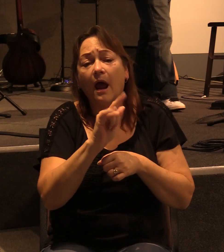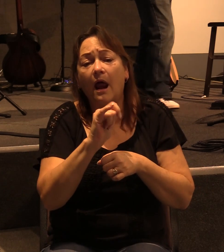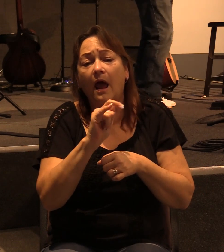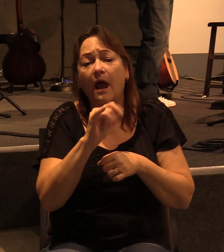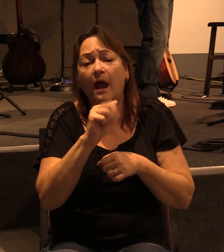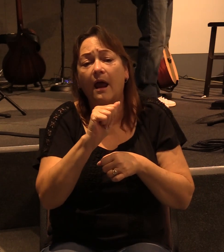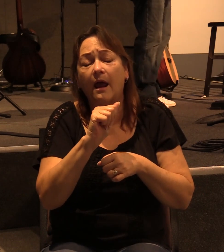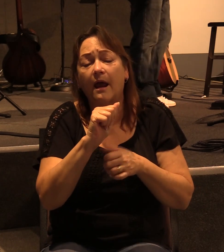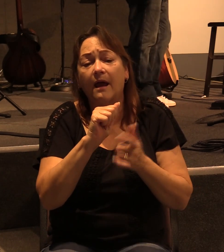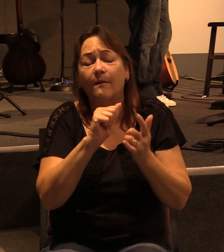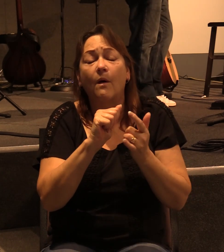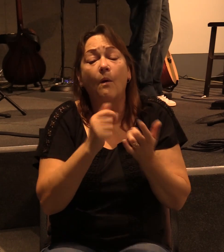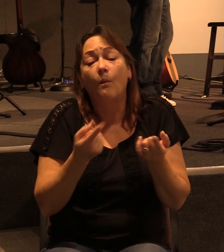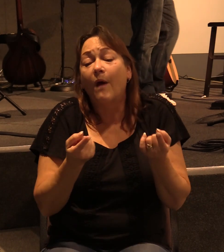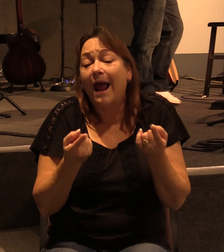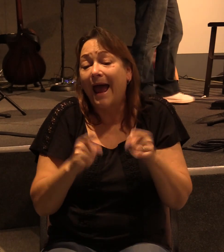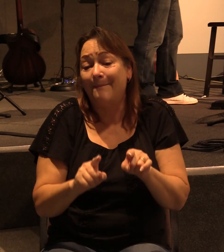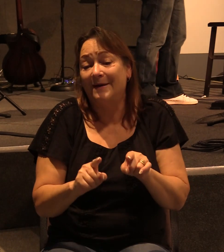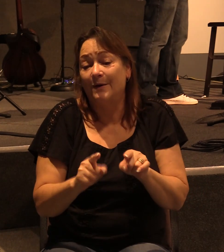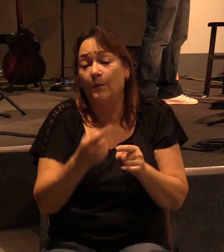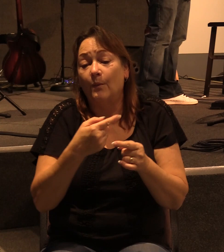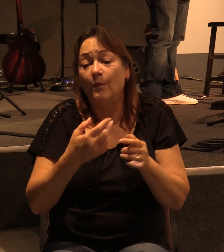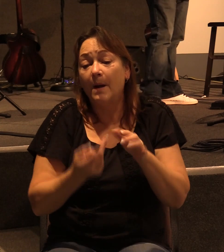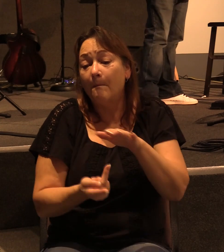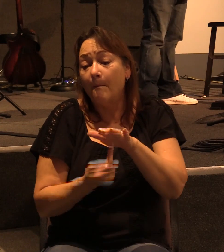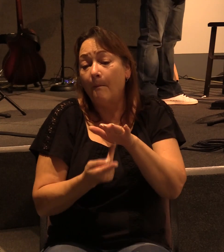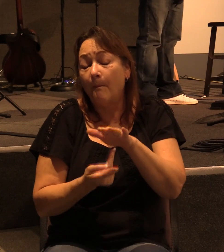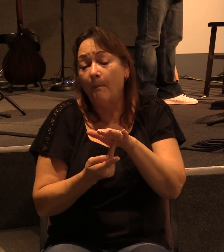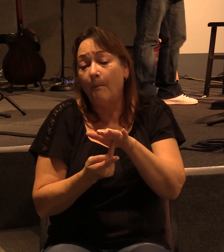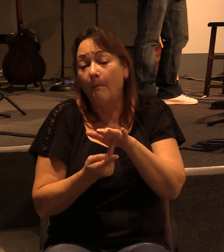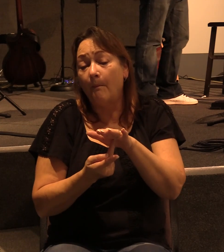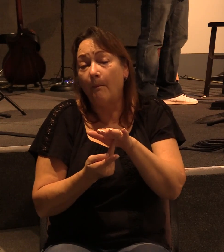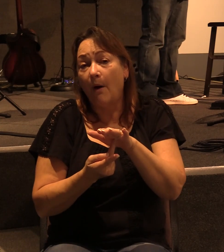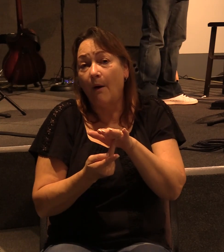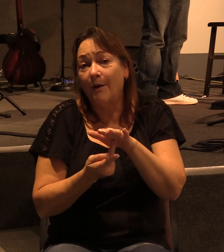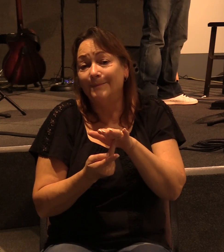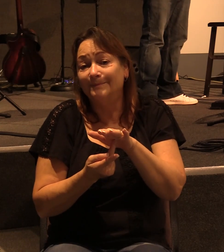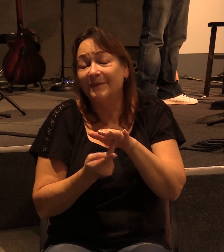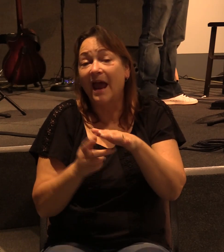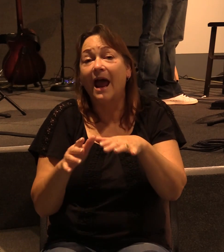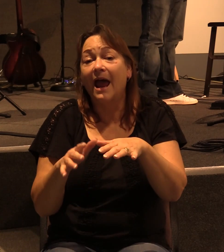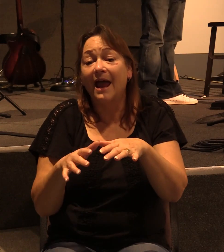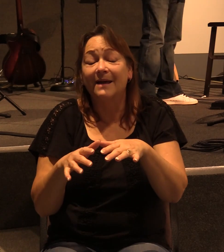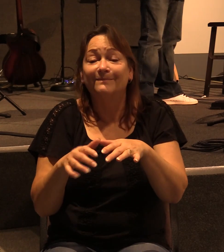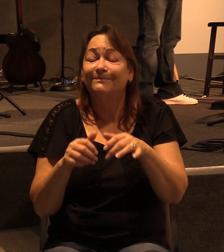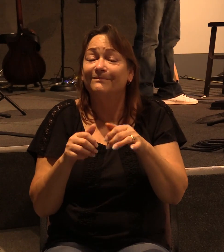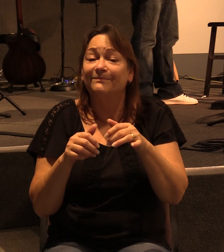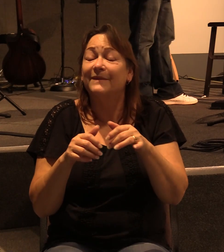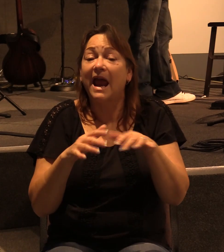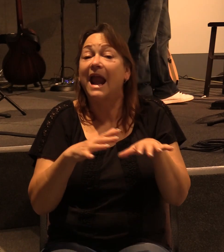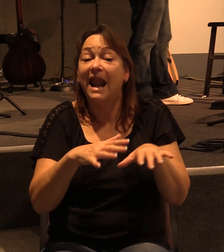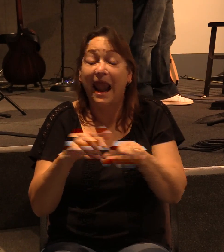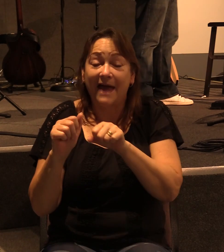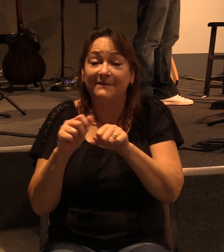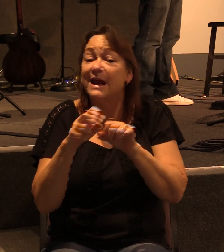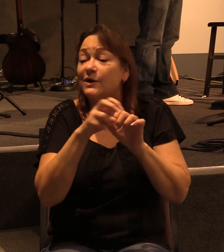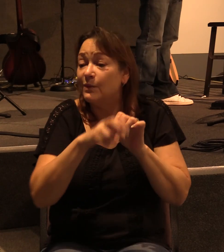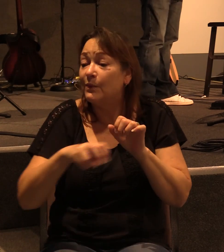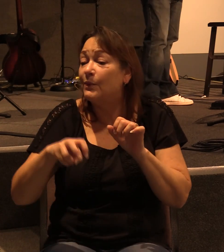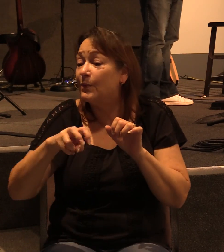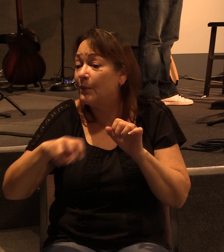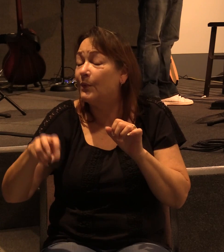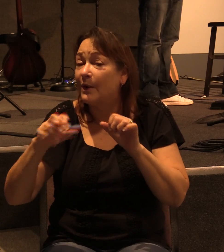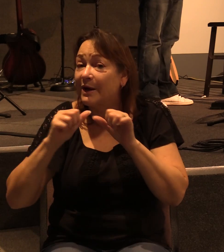What had happened was, as soon as Paul had left Galatia to continue on his journey, a